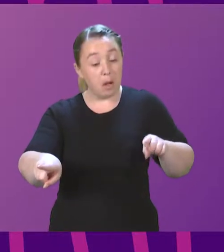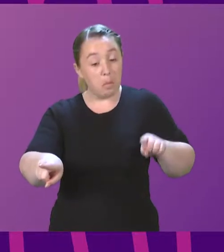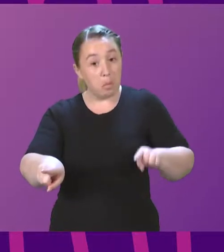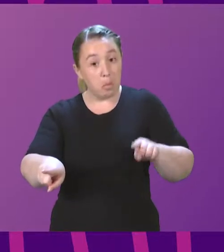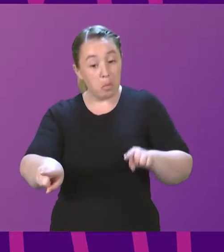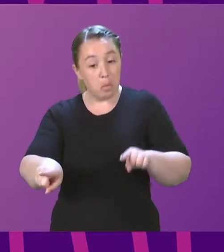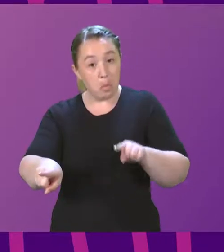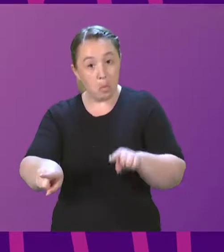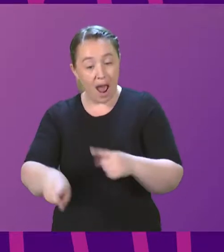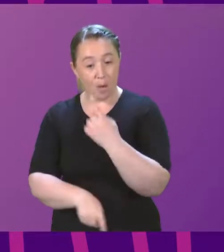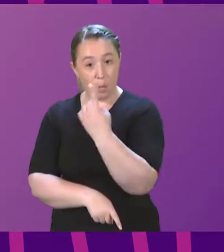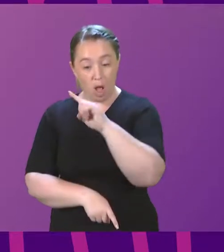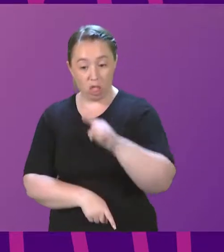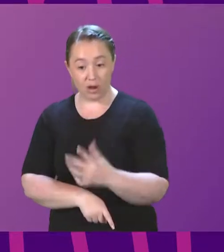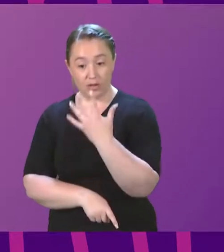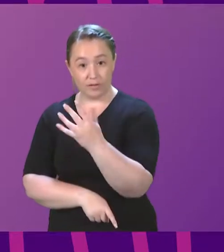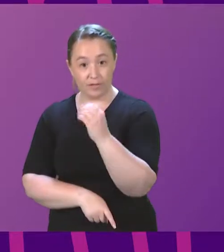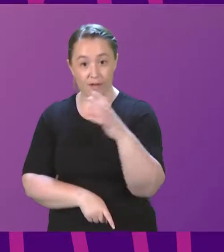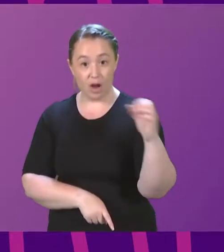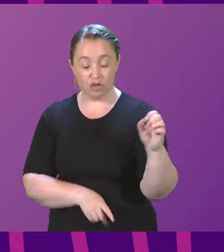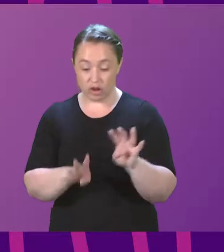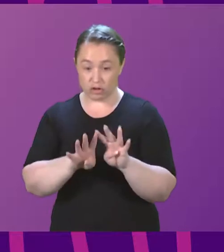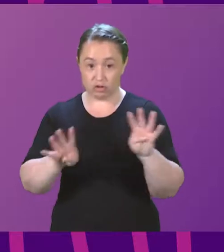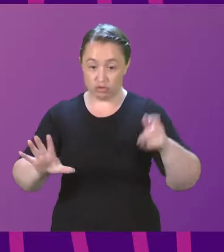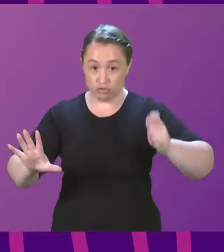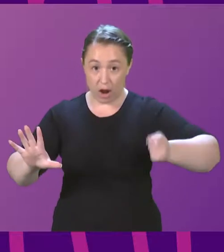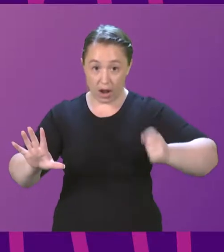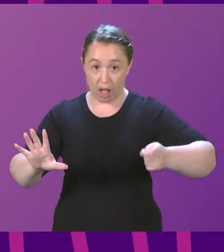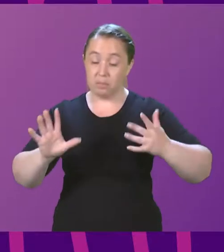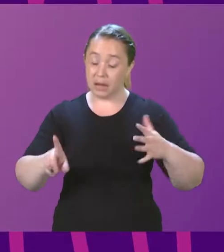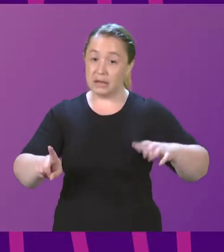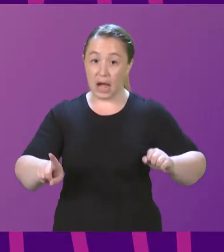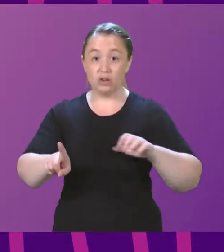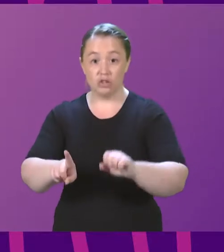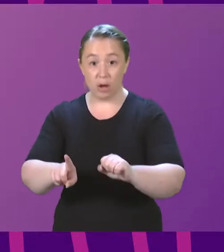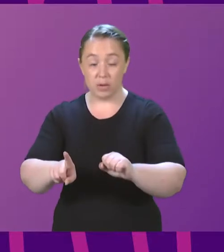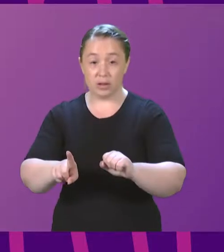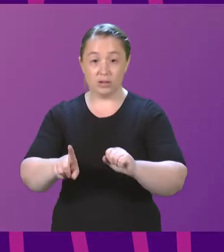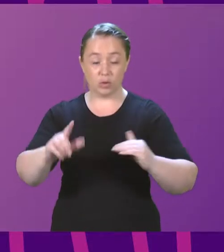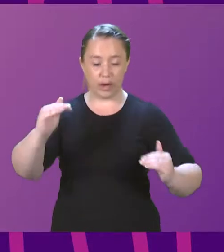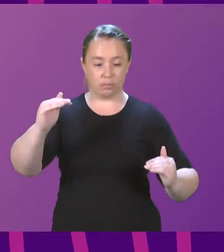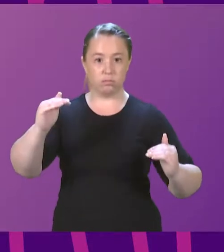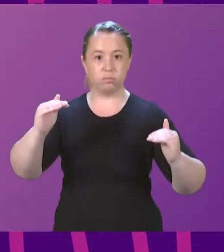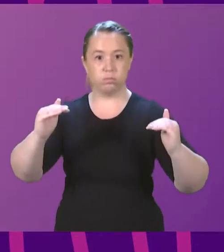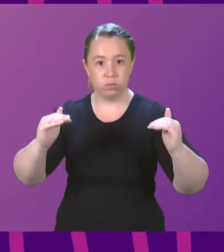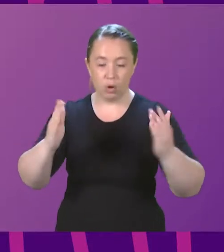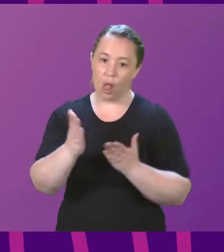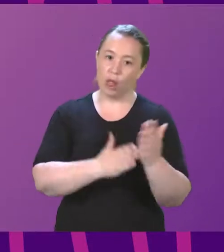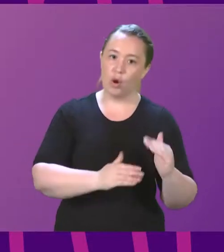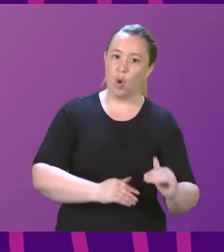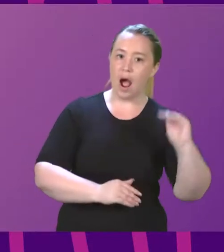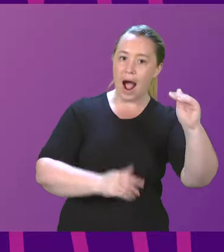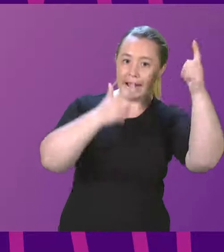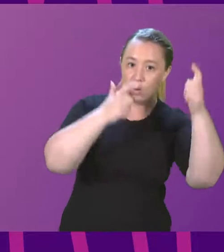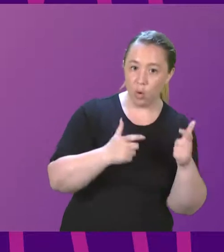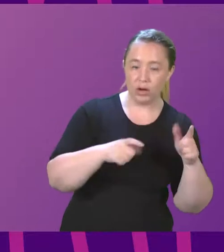trials since April and cases concluded above pre-COVID levels, both in the High Court and also in the